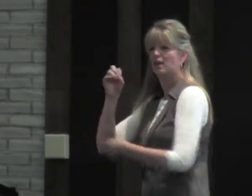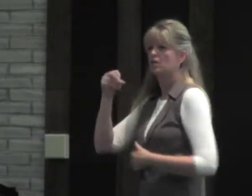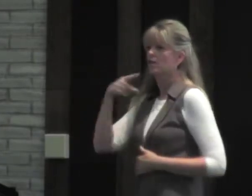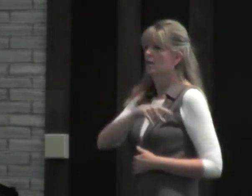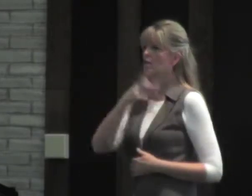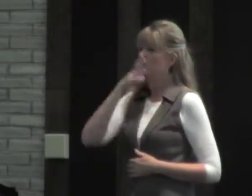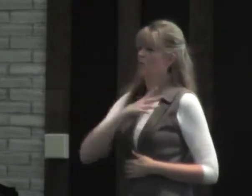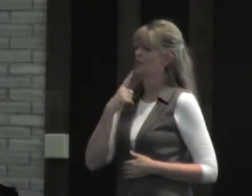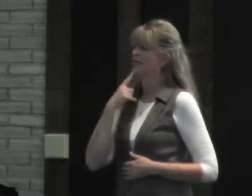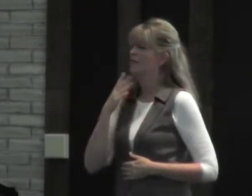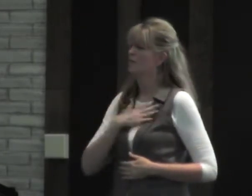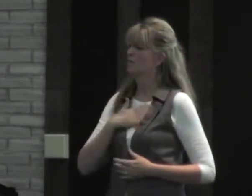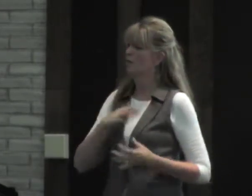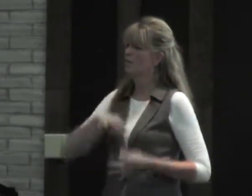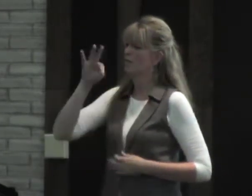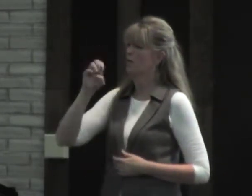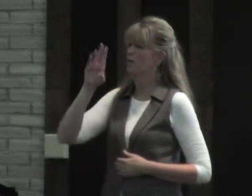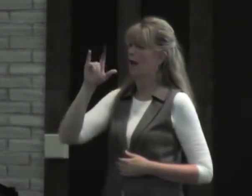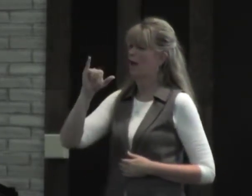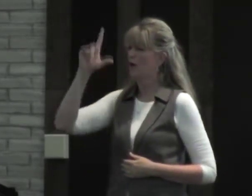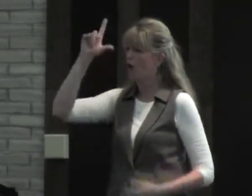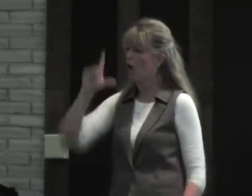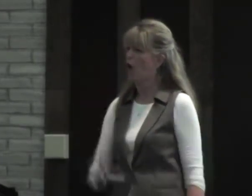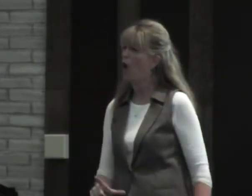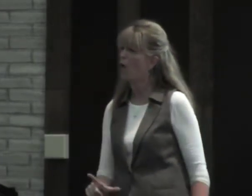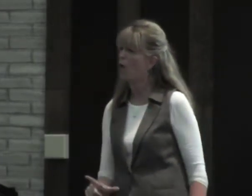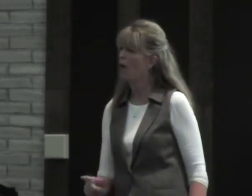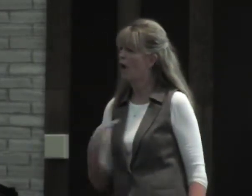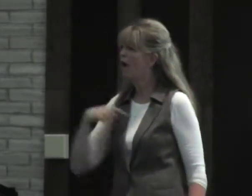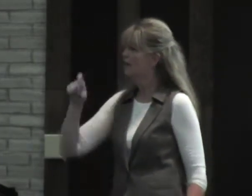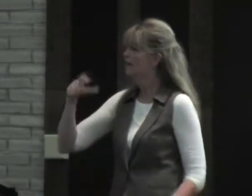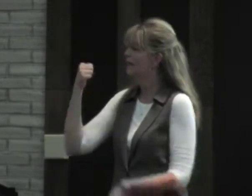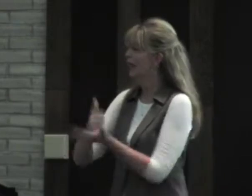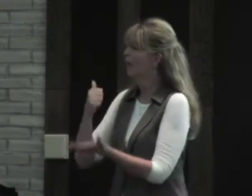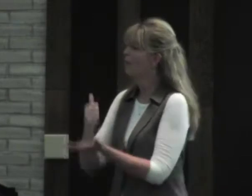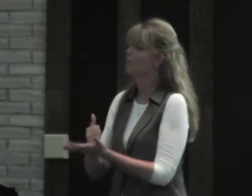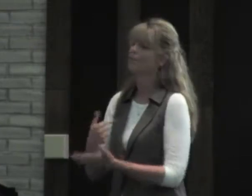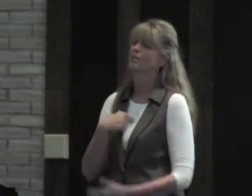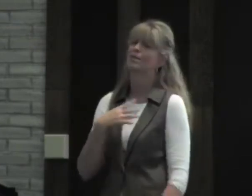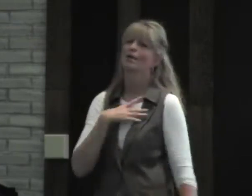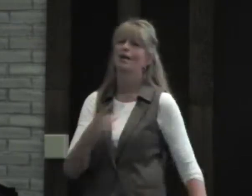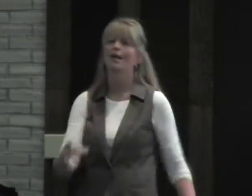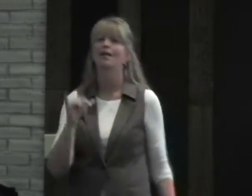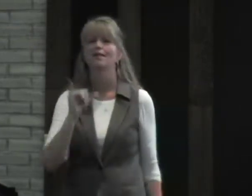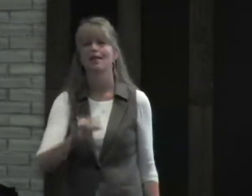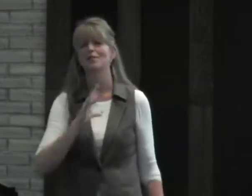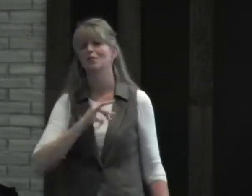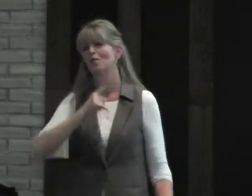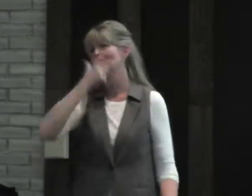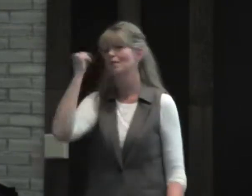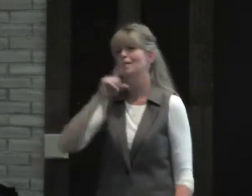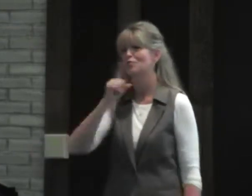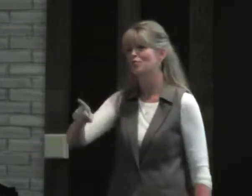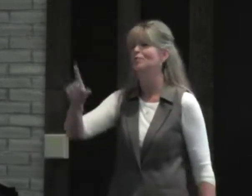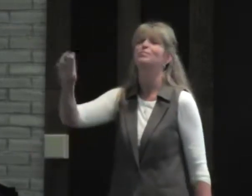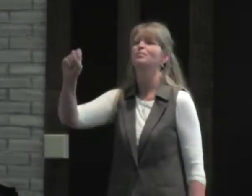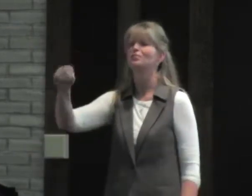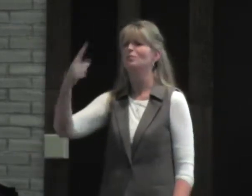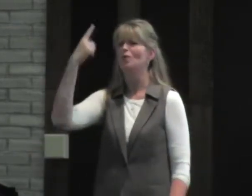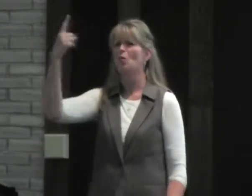last priority. So the woman said, my spiritual battery is low and I need help. And I really liked it. I thought that was cool.